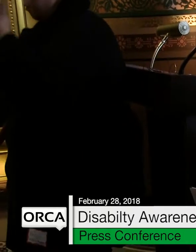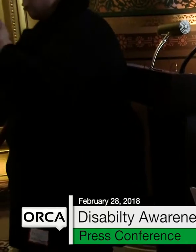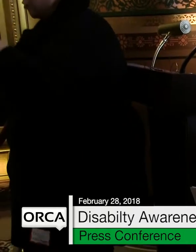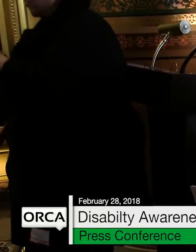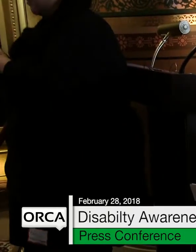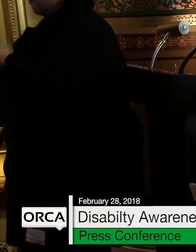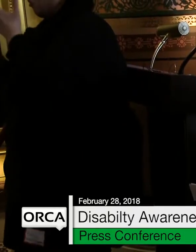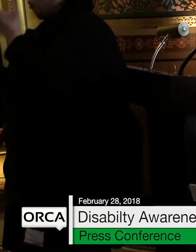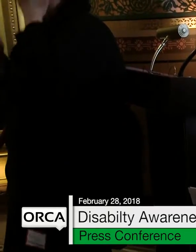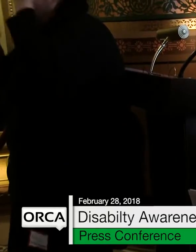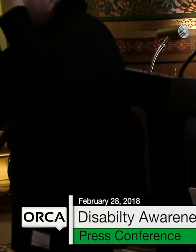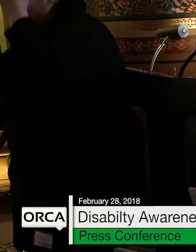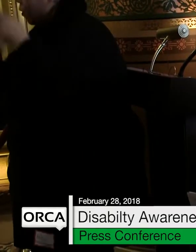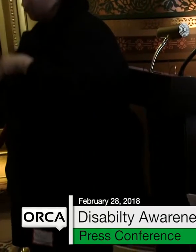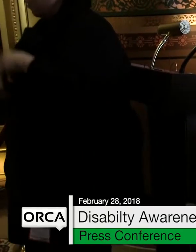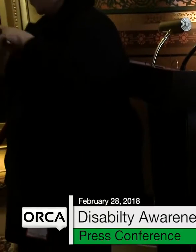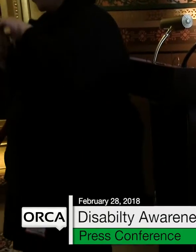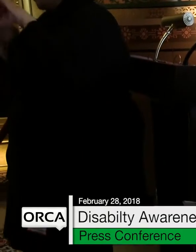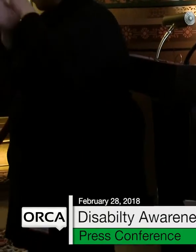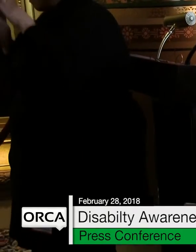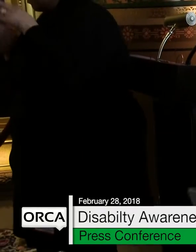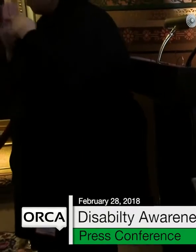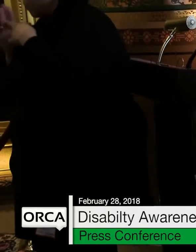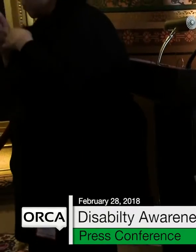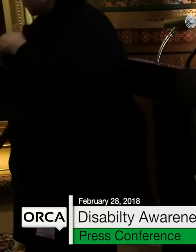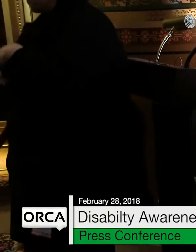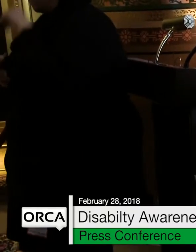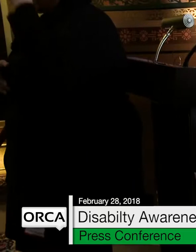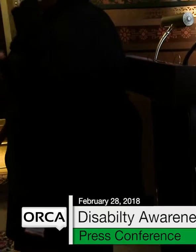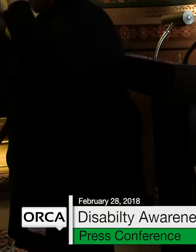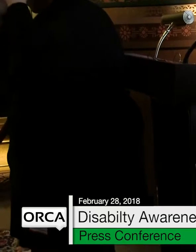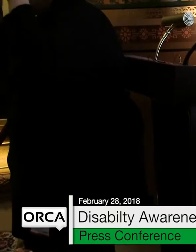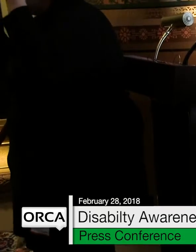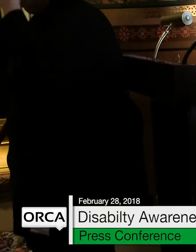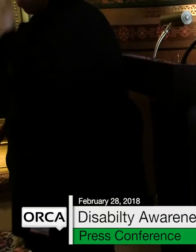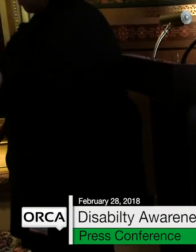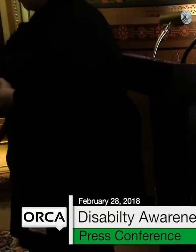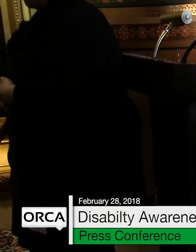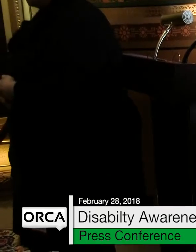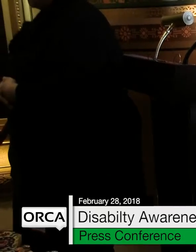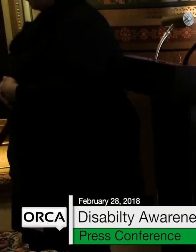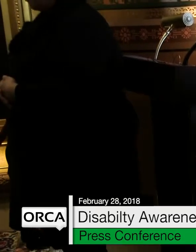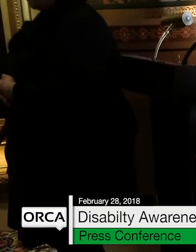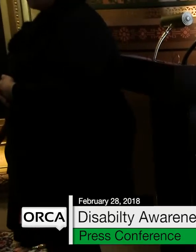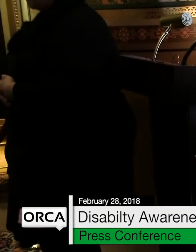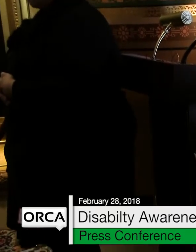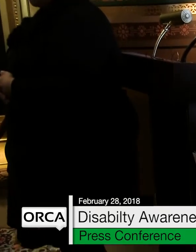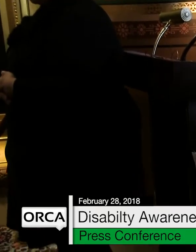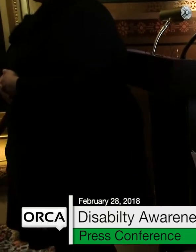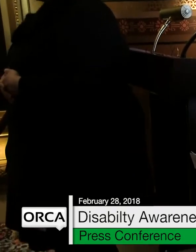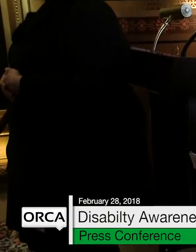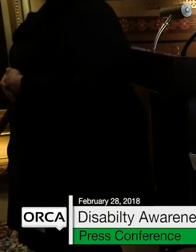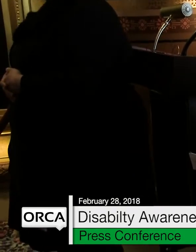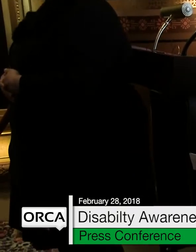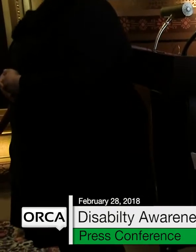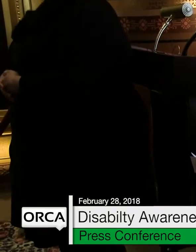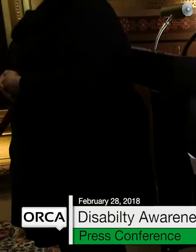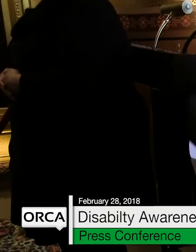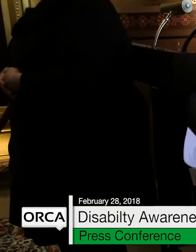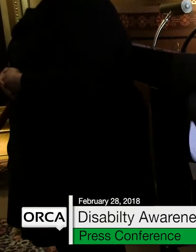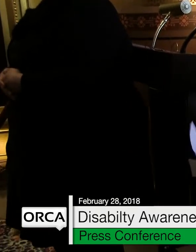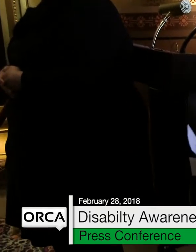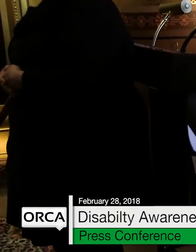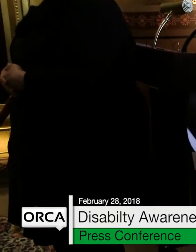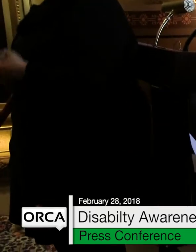So, we've got a number of folks have made this possible for us,